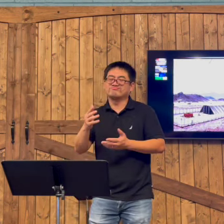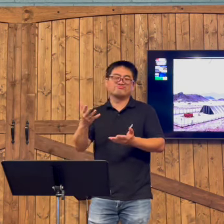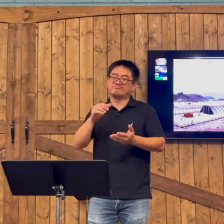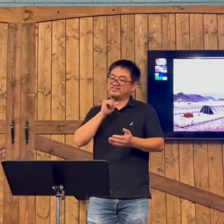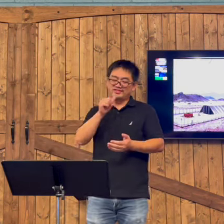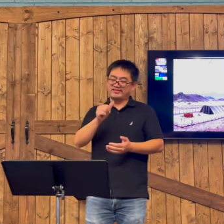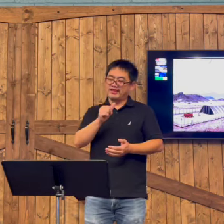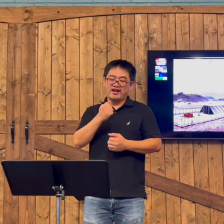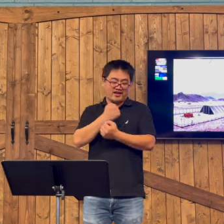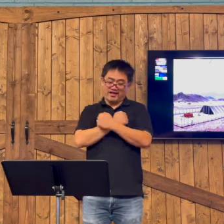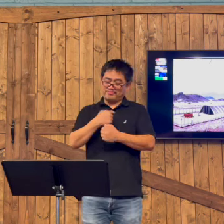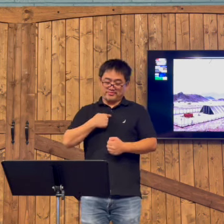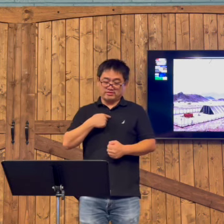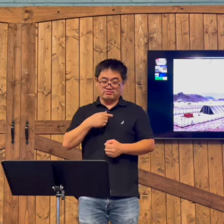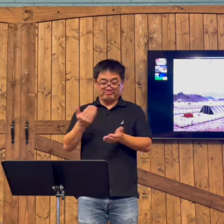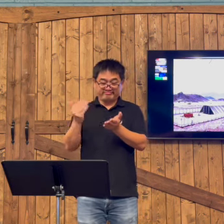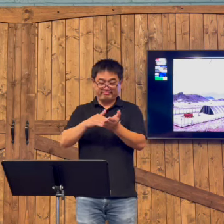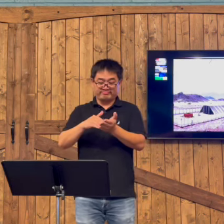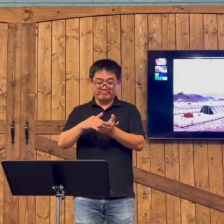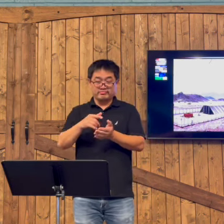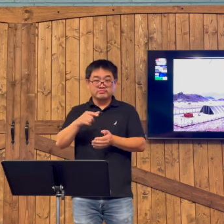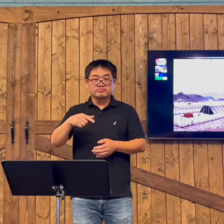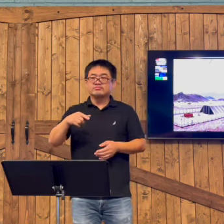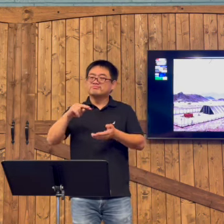obey Him, that means you don't love Him.